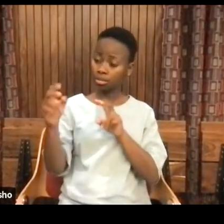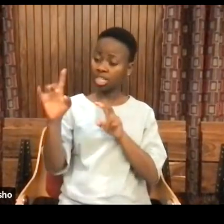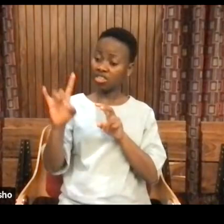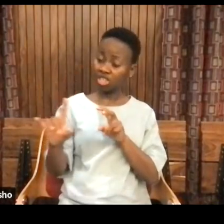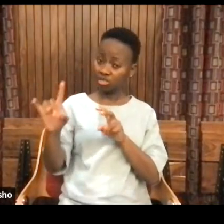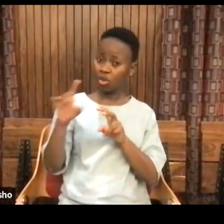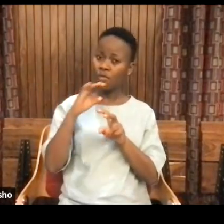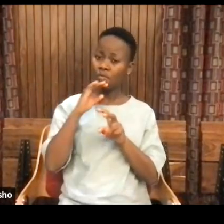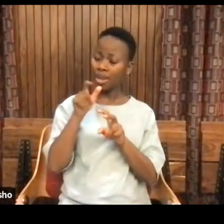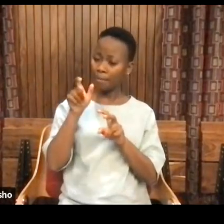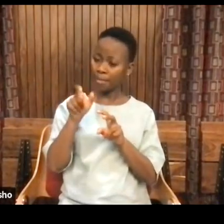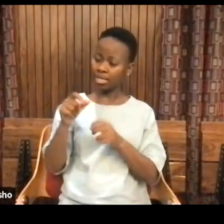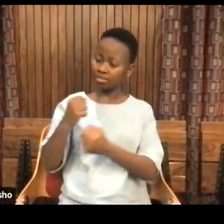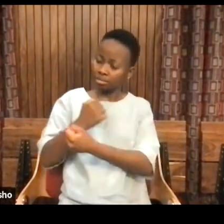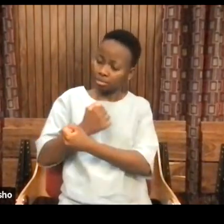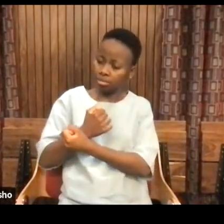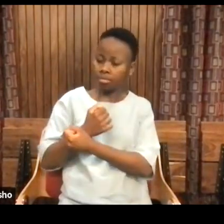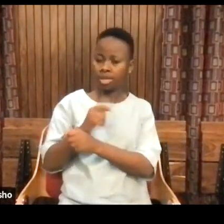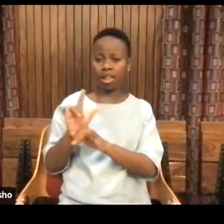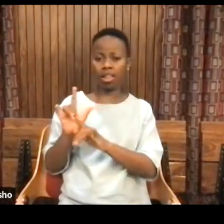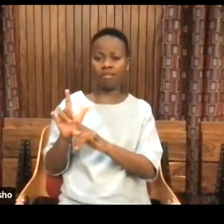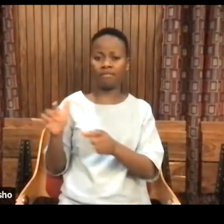embraced that creature with love.